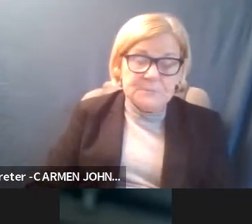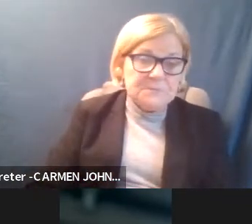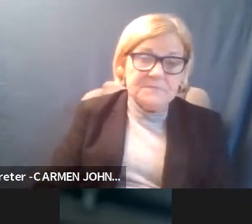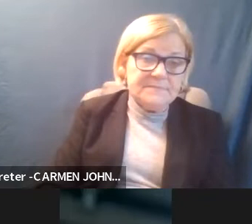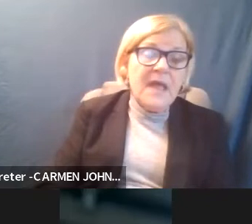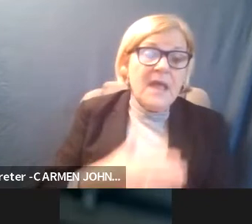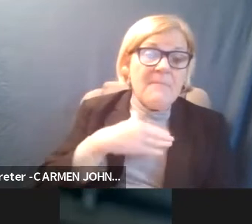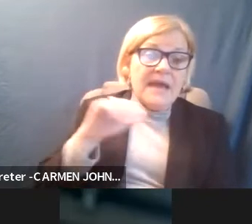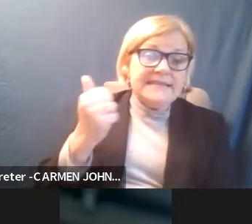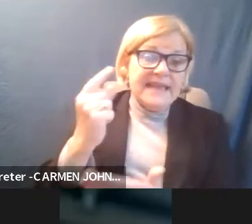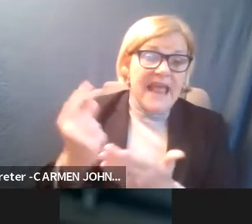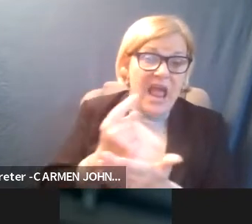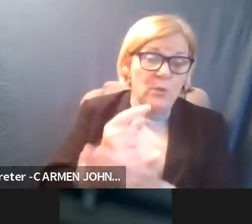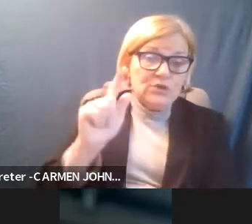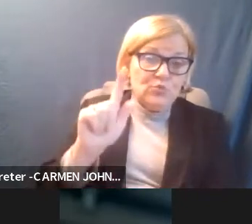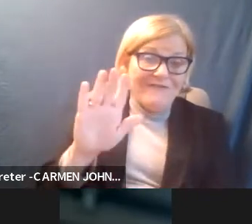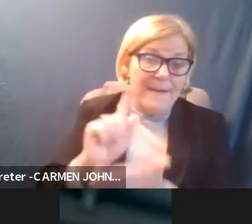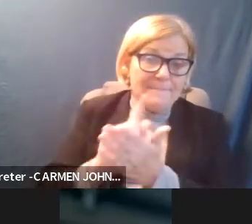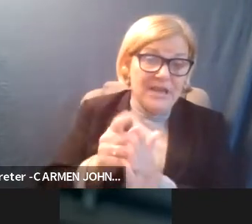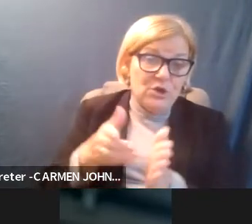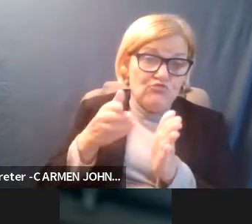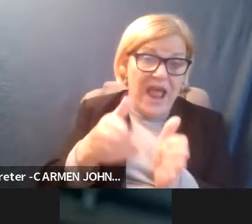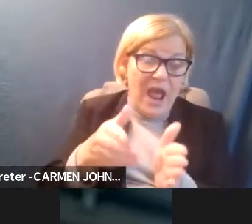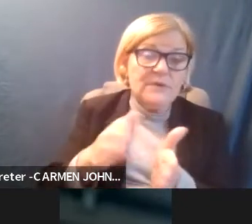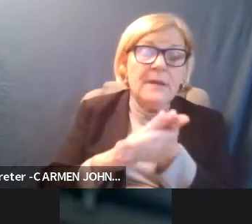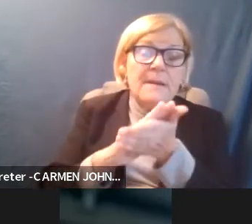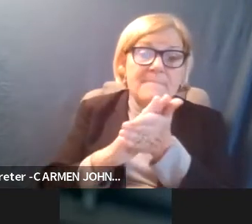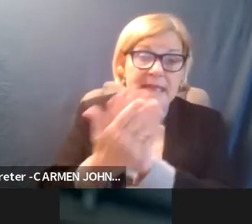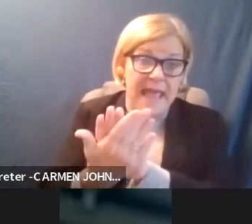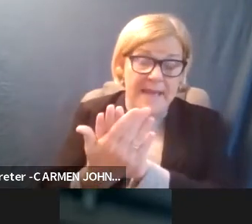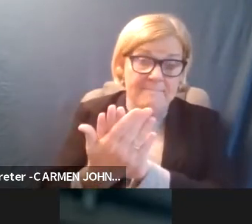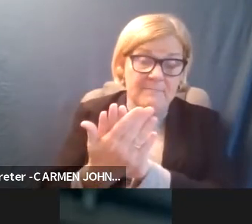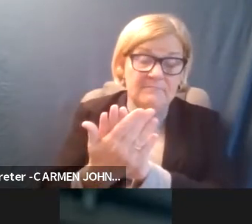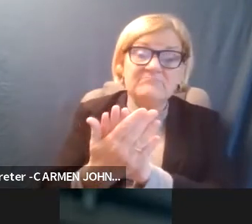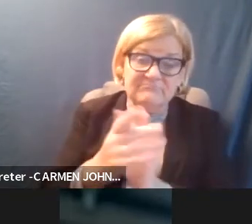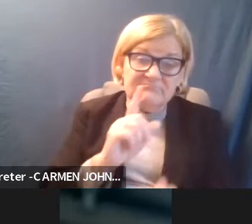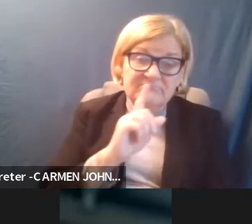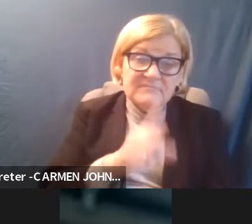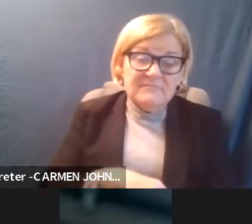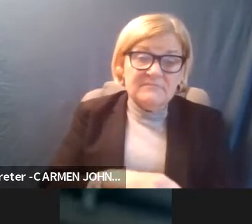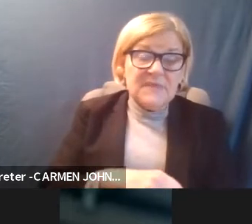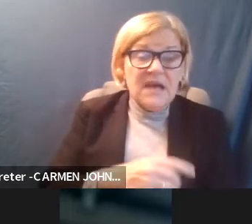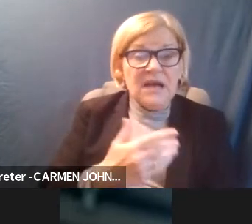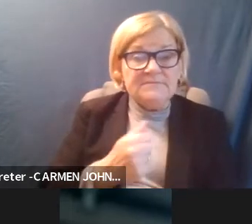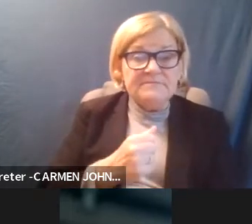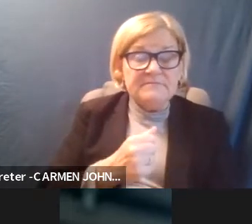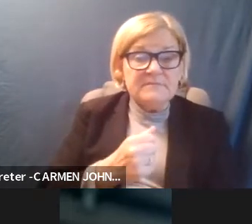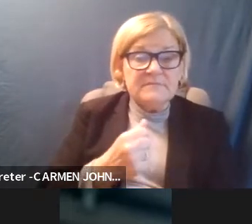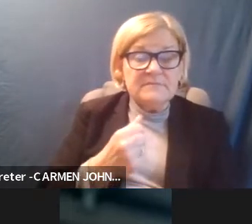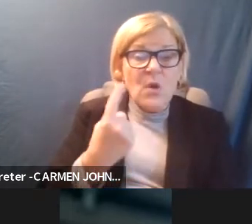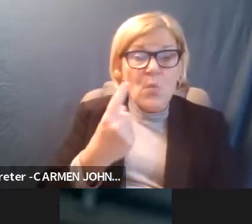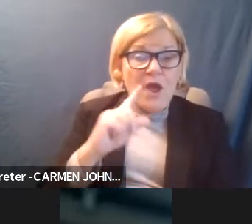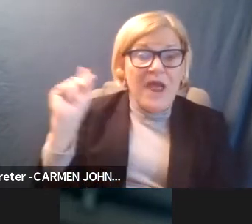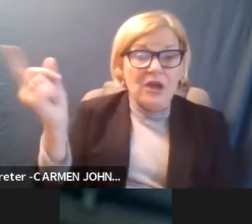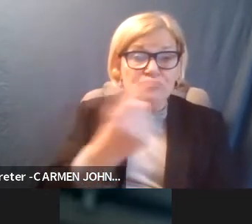10 hours and 25 minute route turned into essentially, um, one round trip